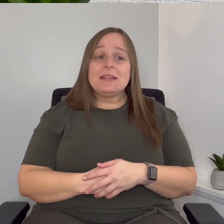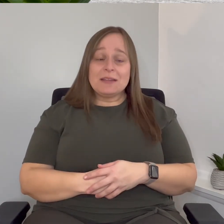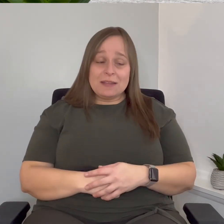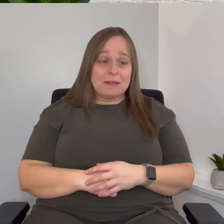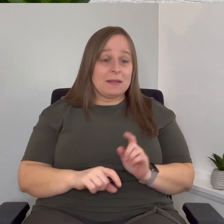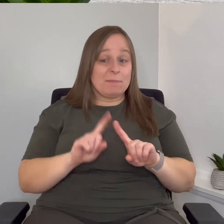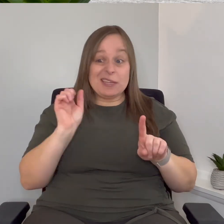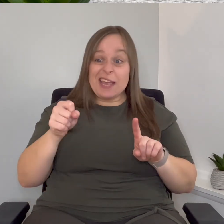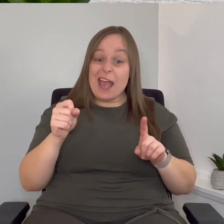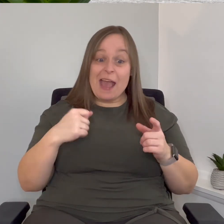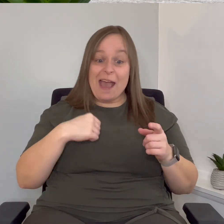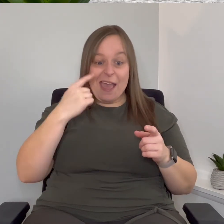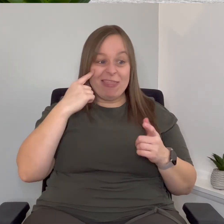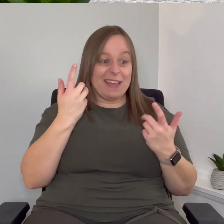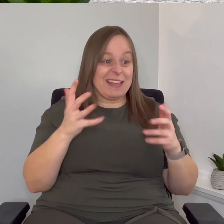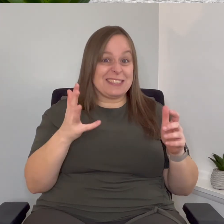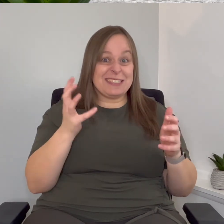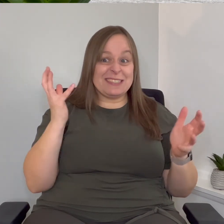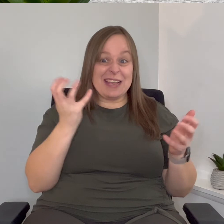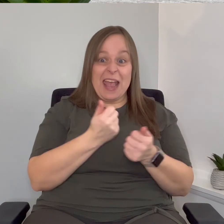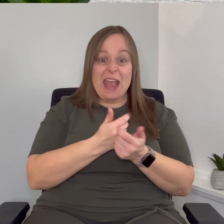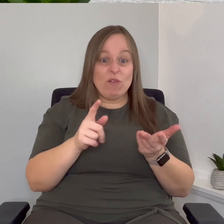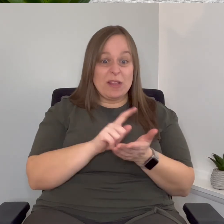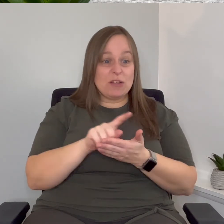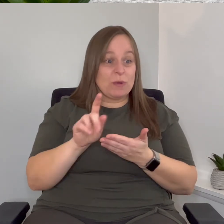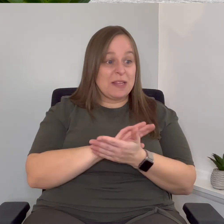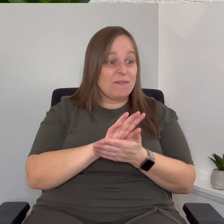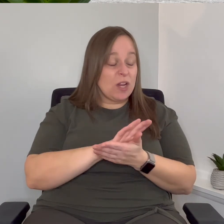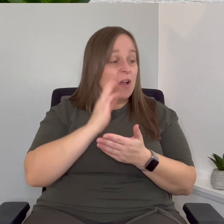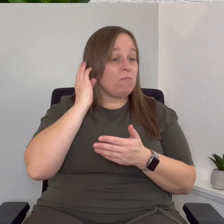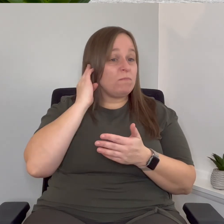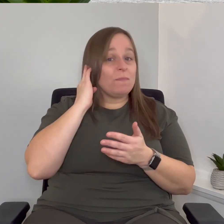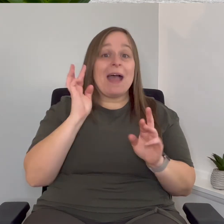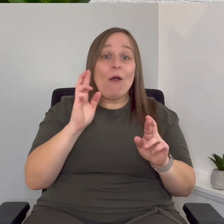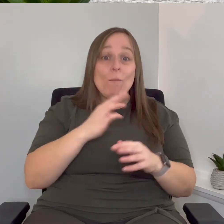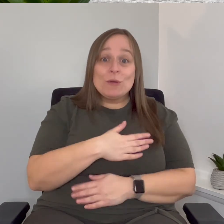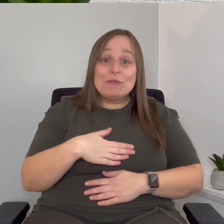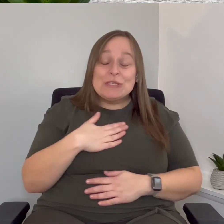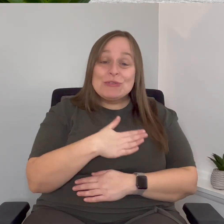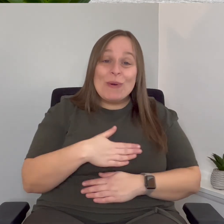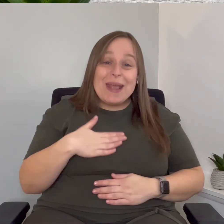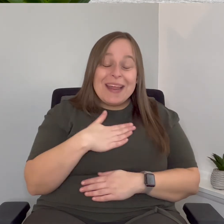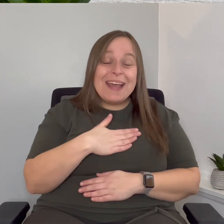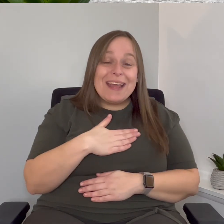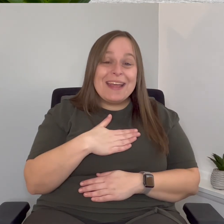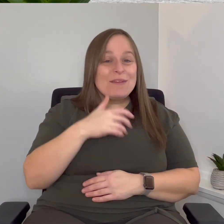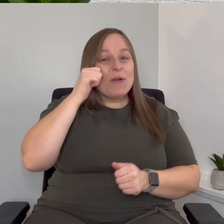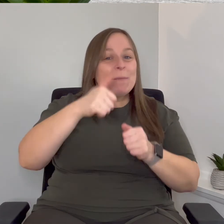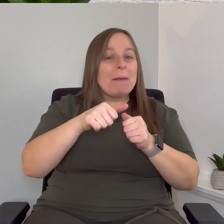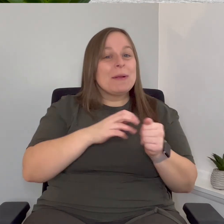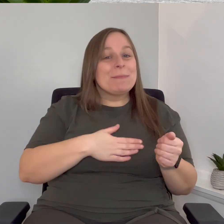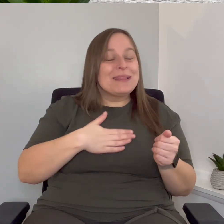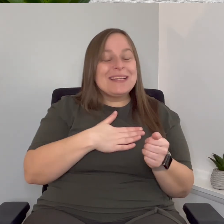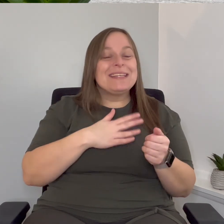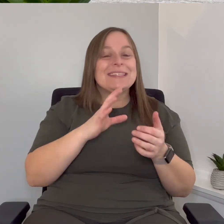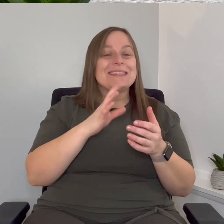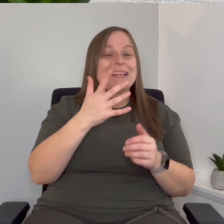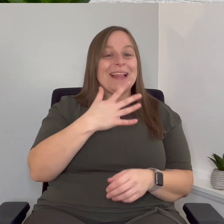yeah I think that's everything for this week's video I hope you enjoyed it and remember to please like share and